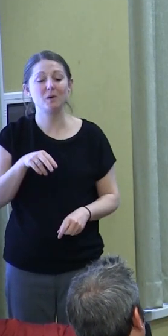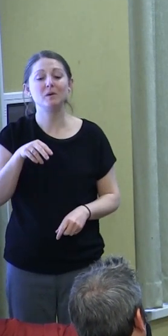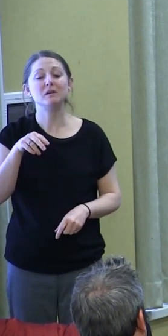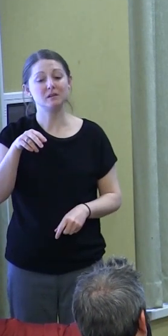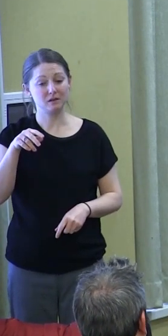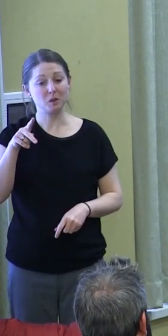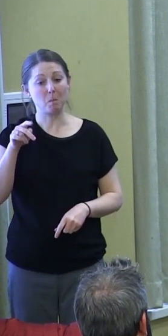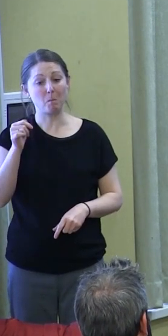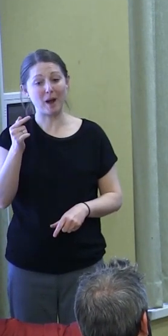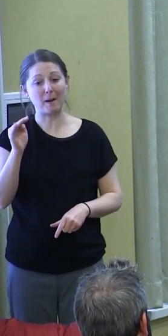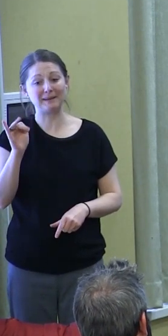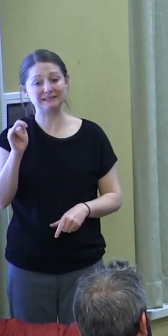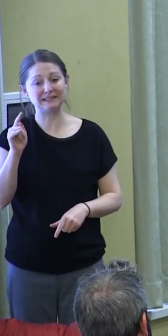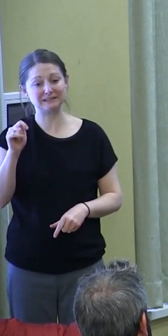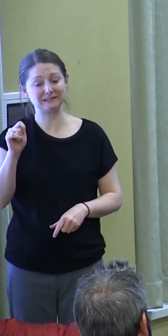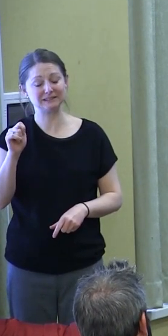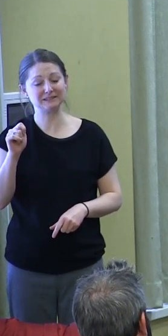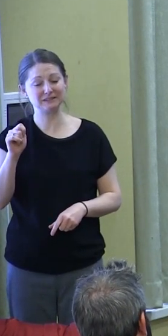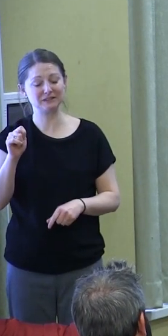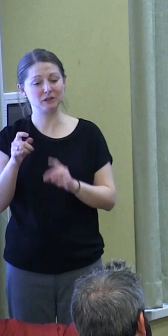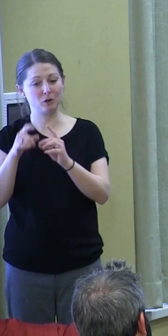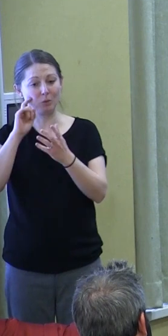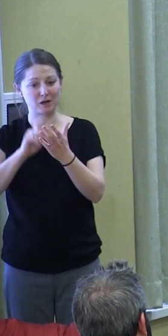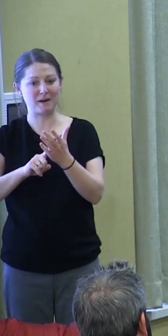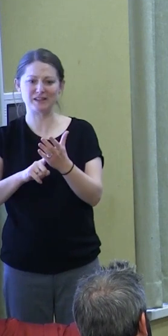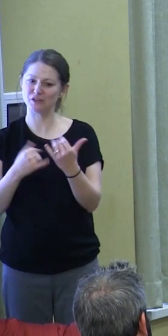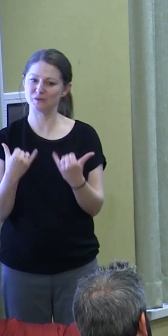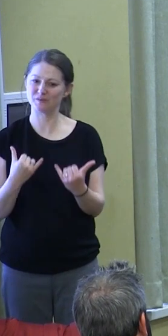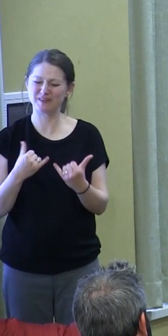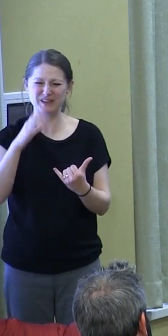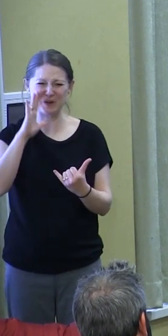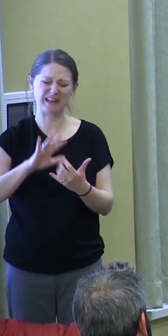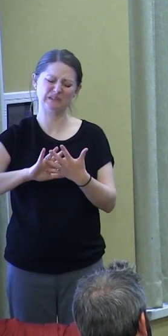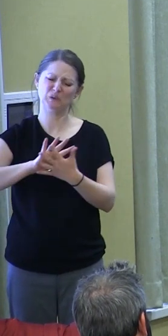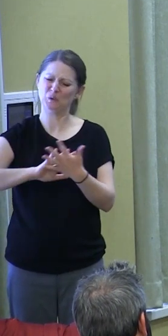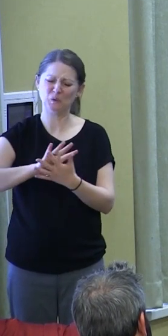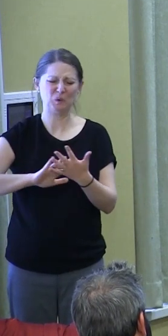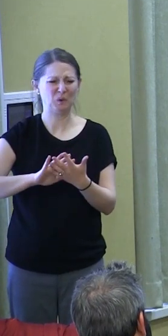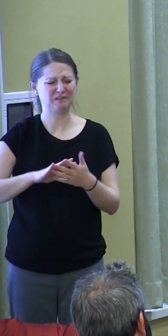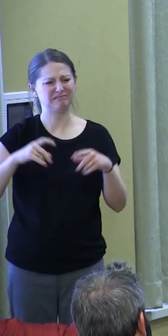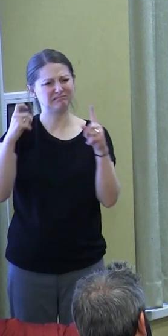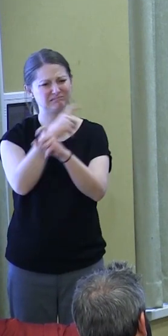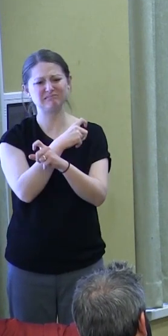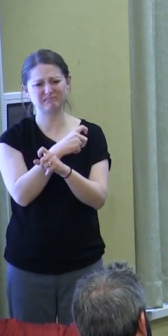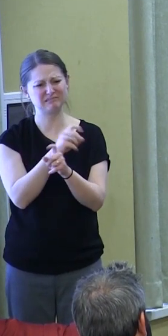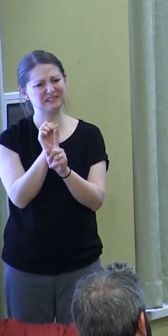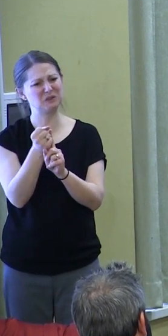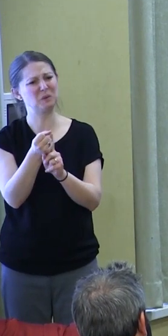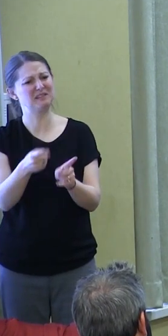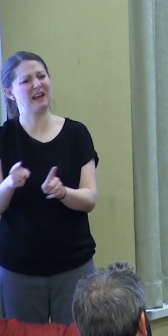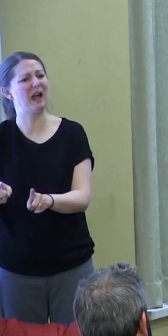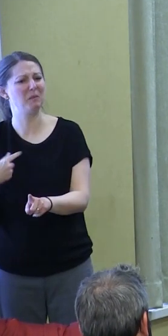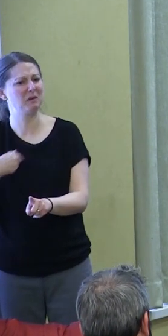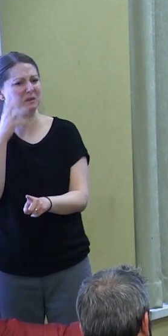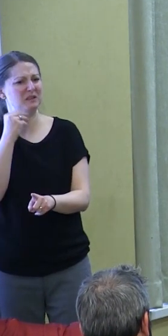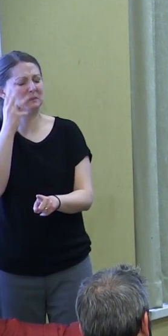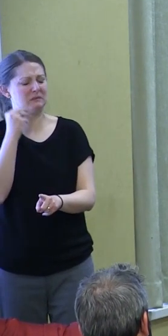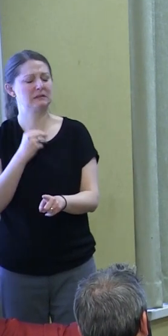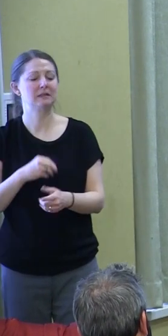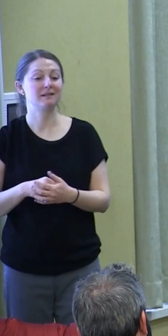Pragmatists recognize the difficulty of our present circumstances, those messy, muddy, complicated moments in which we live.